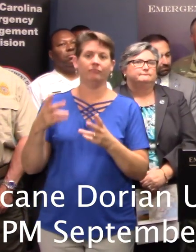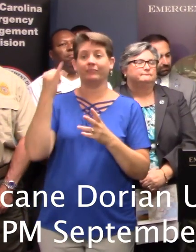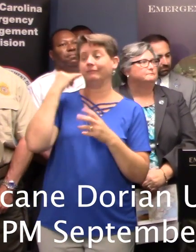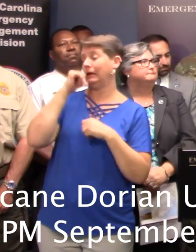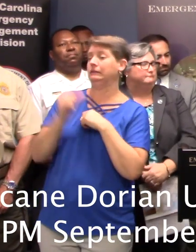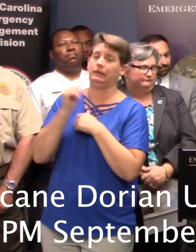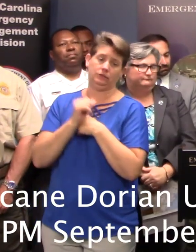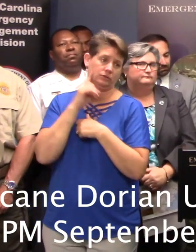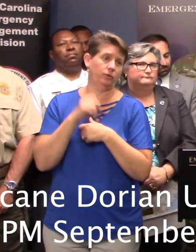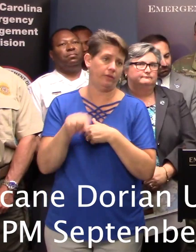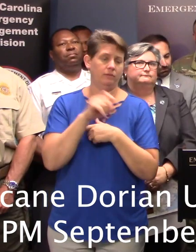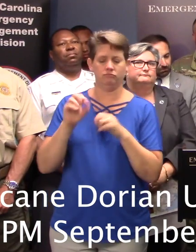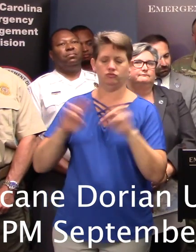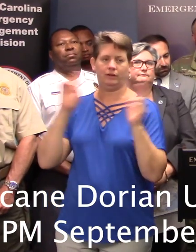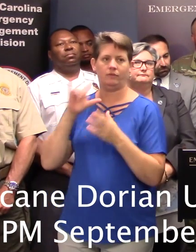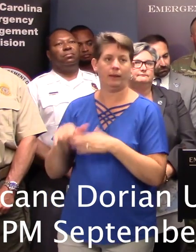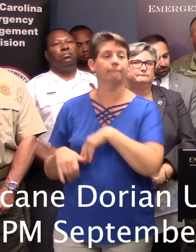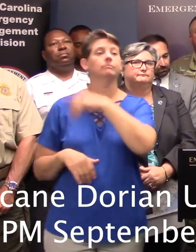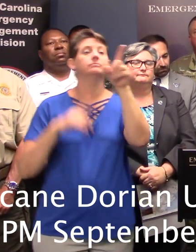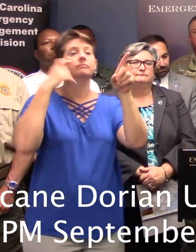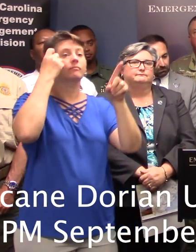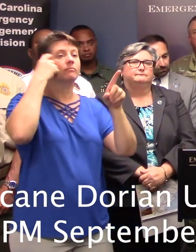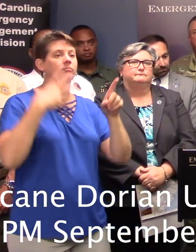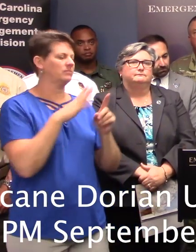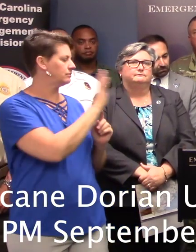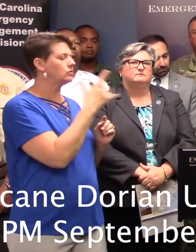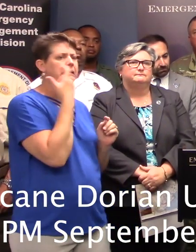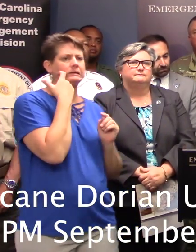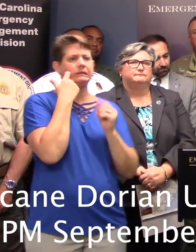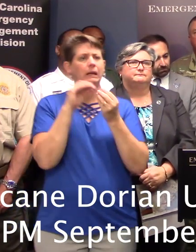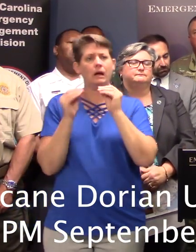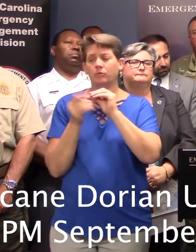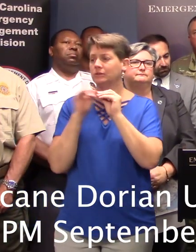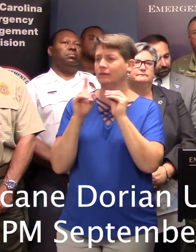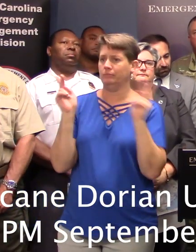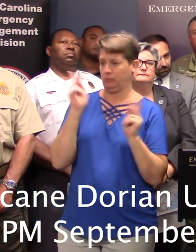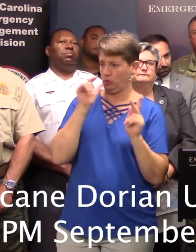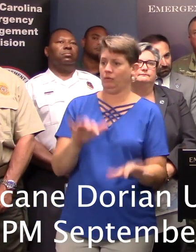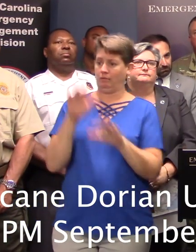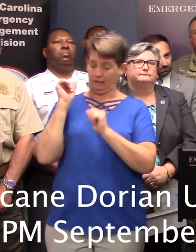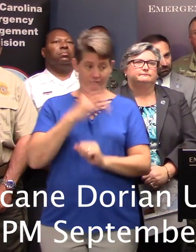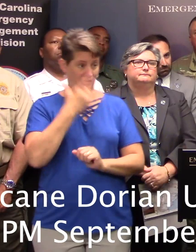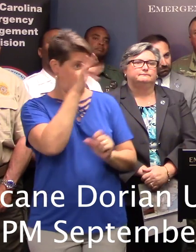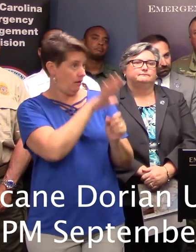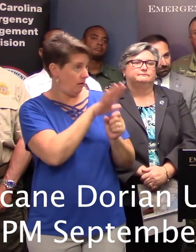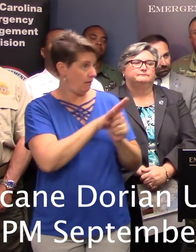too dangerous for them to do that. Governor, the latest numbers of evacuees, do you feel like that's enough people?